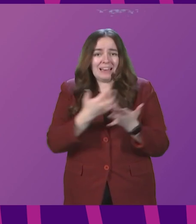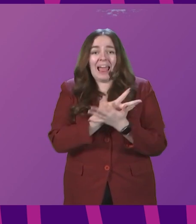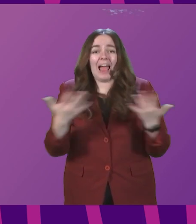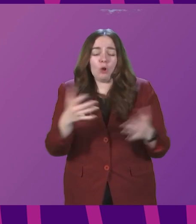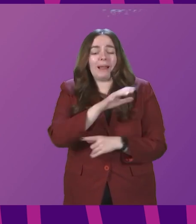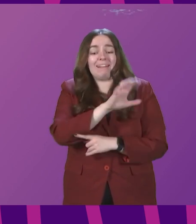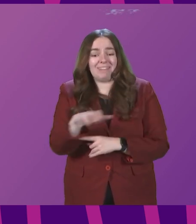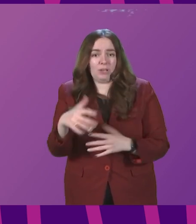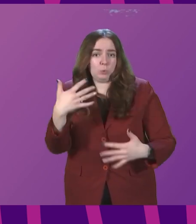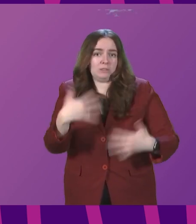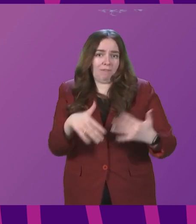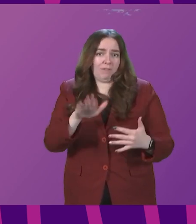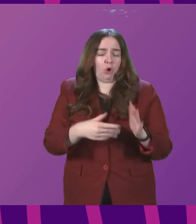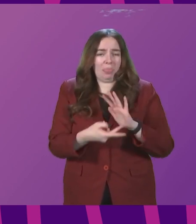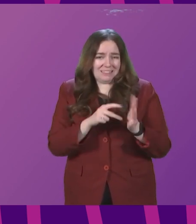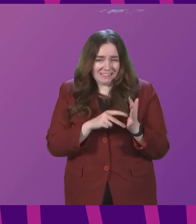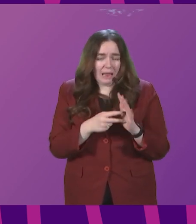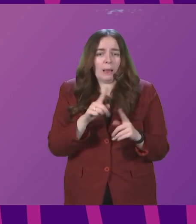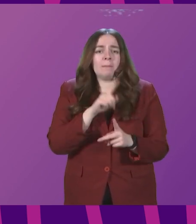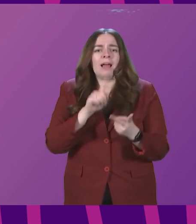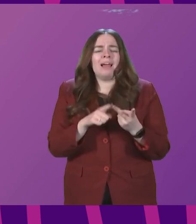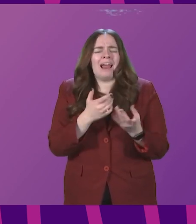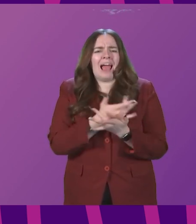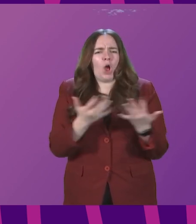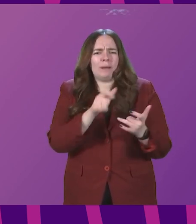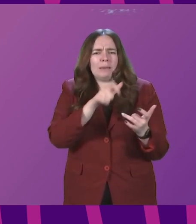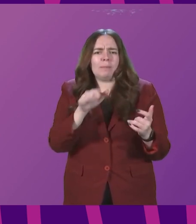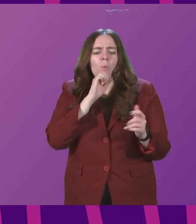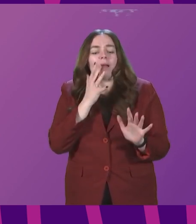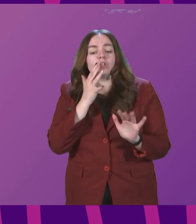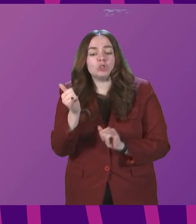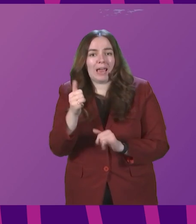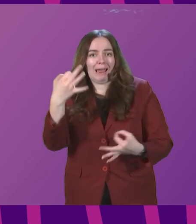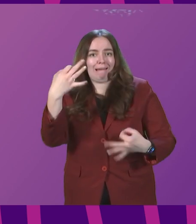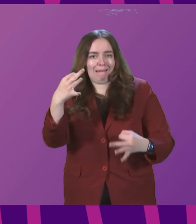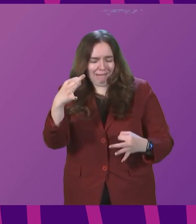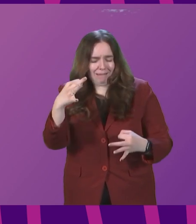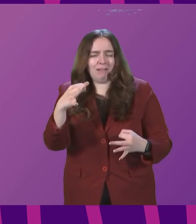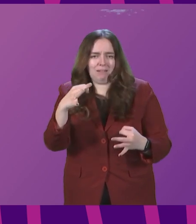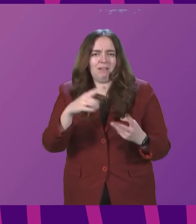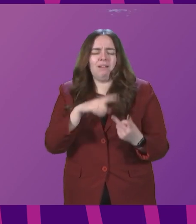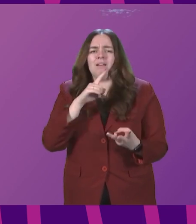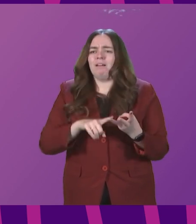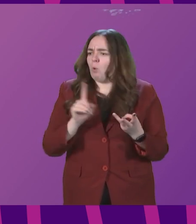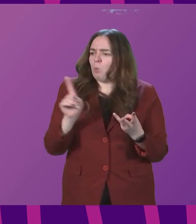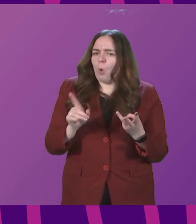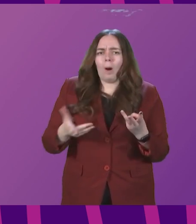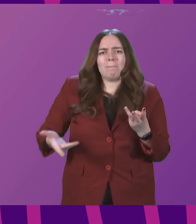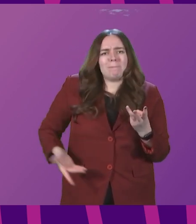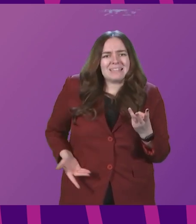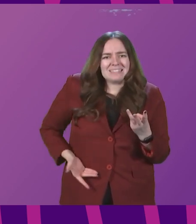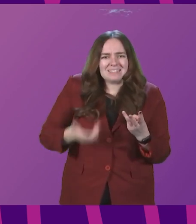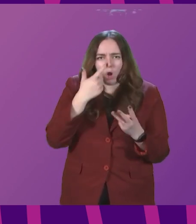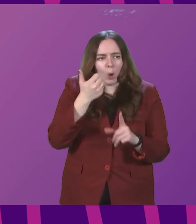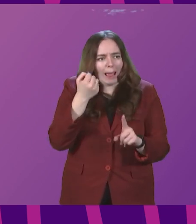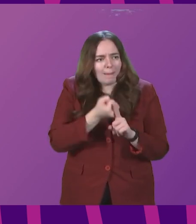scheme and the number of people who will be checked going to stadiums and large events? Which kind of businesses could be impacted